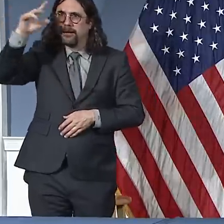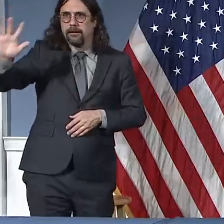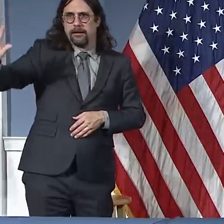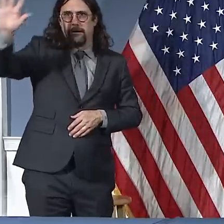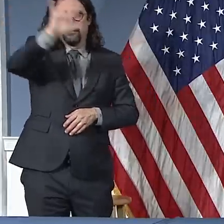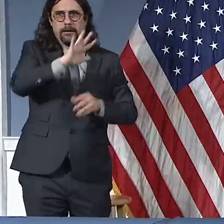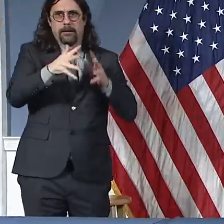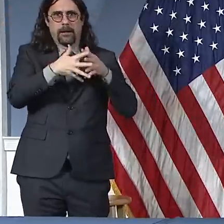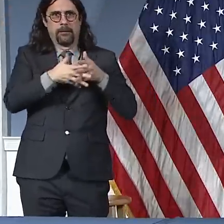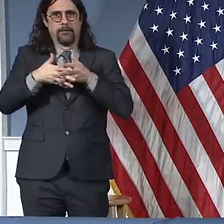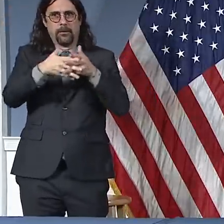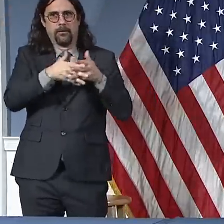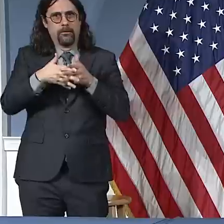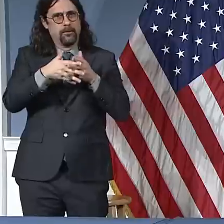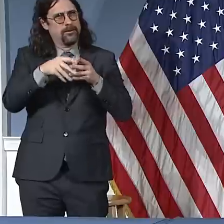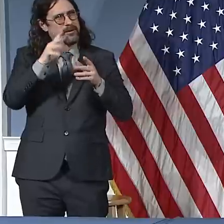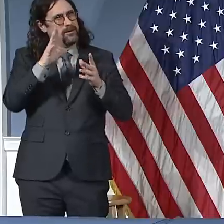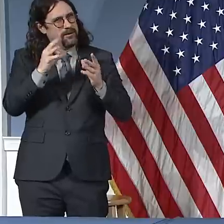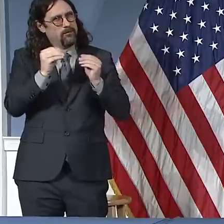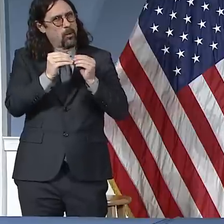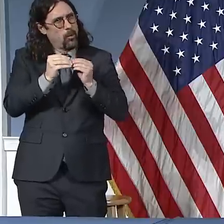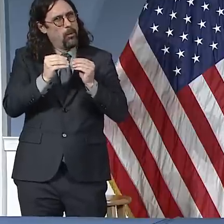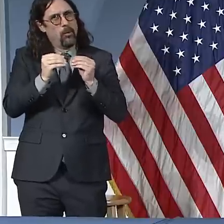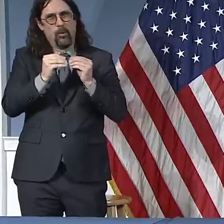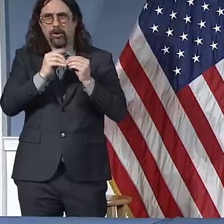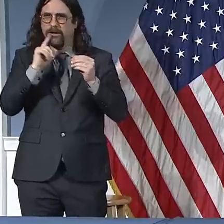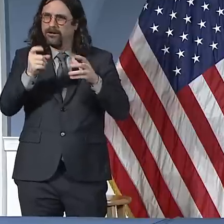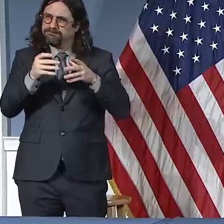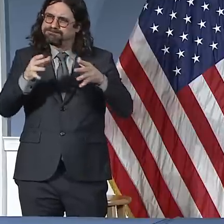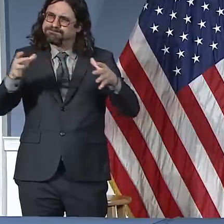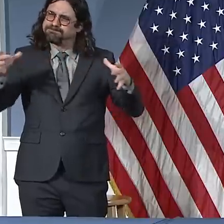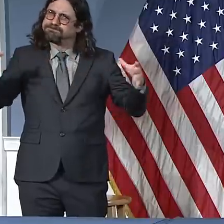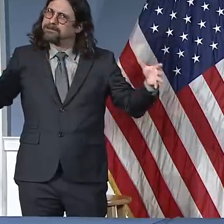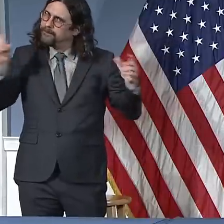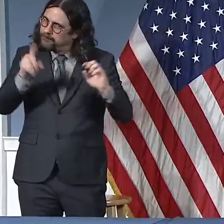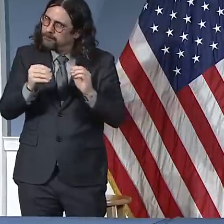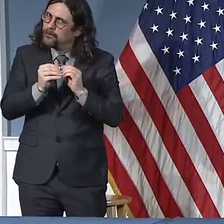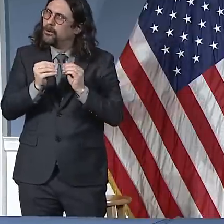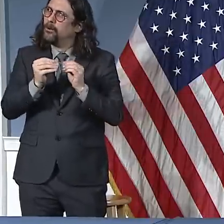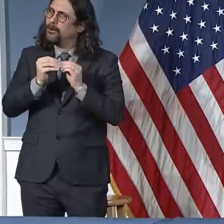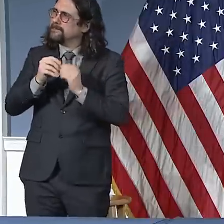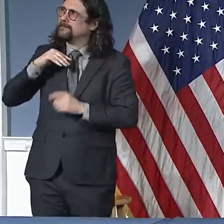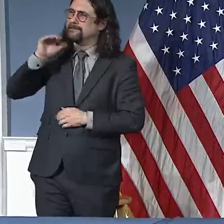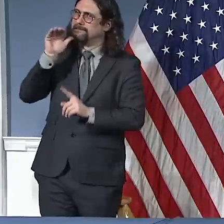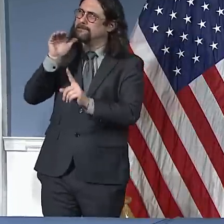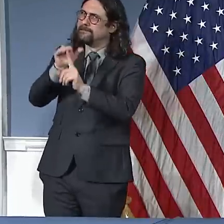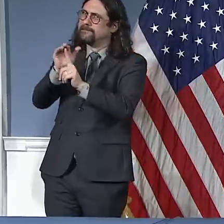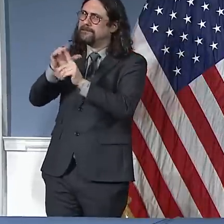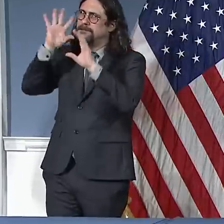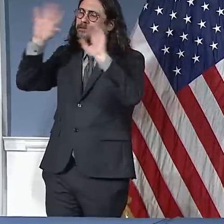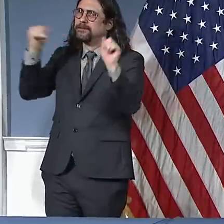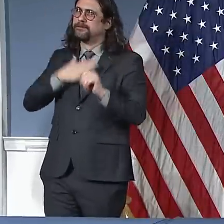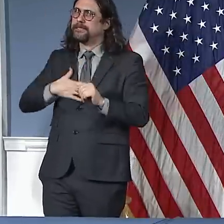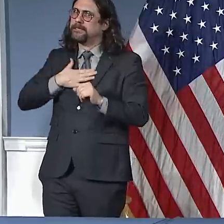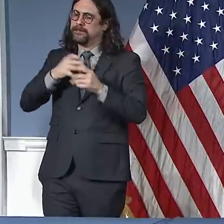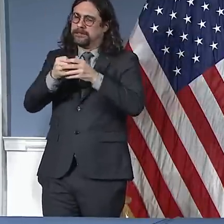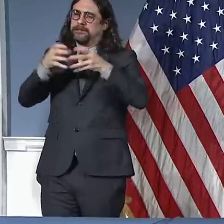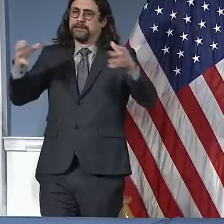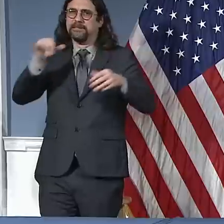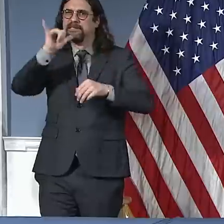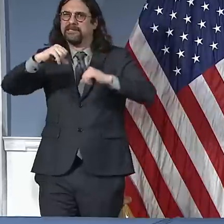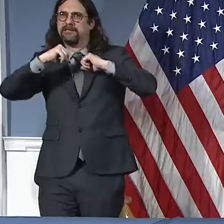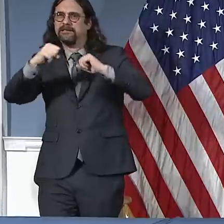I will say, in addition to the good work of FEMA, the good work we're seeing from the federal